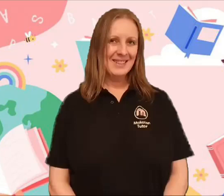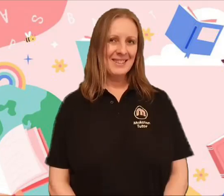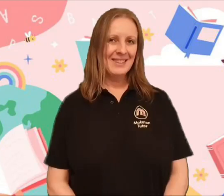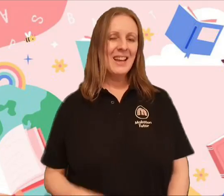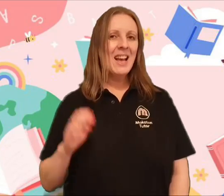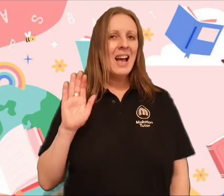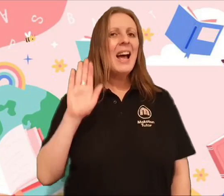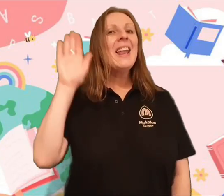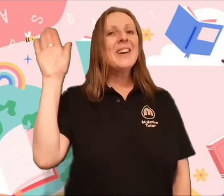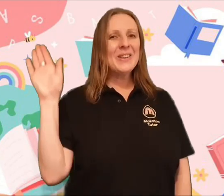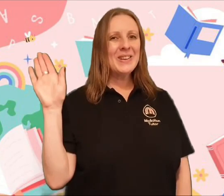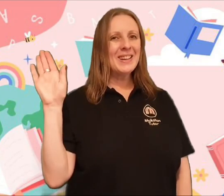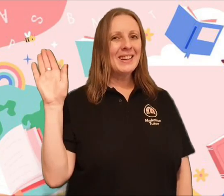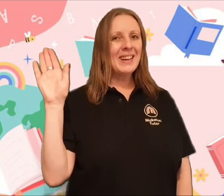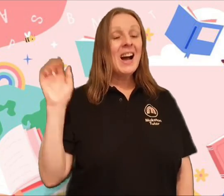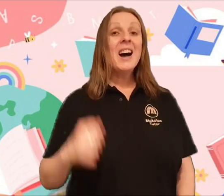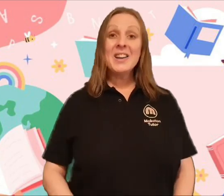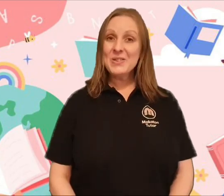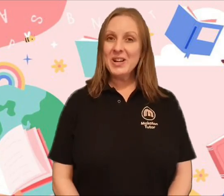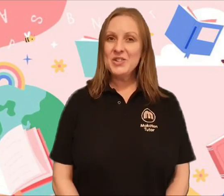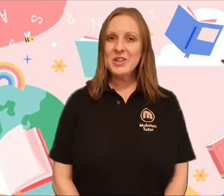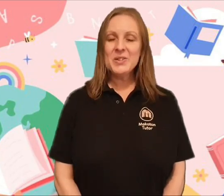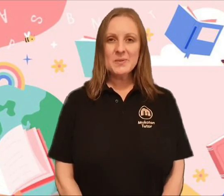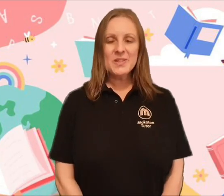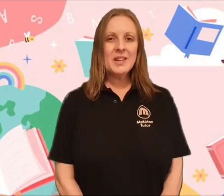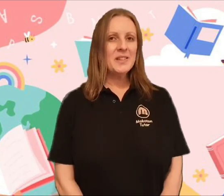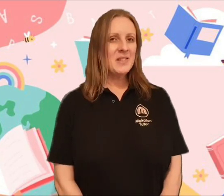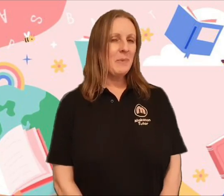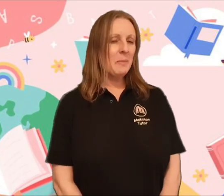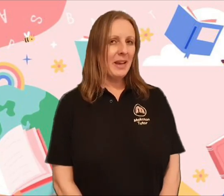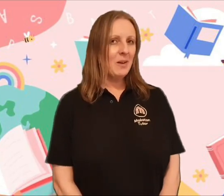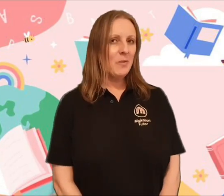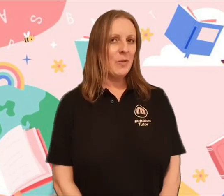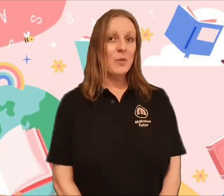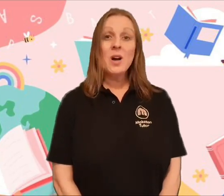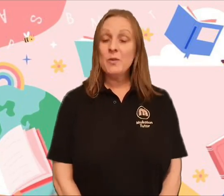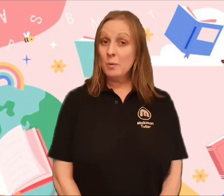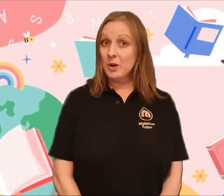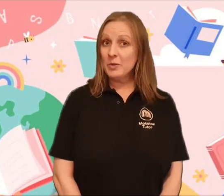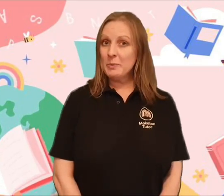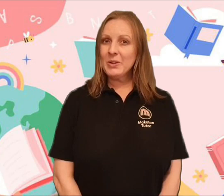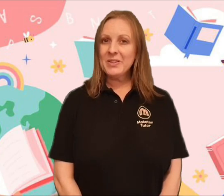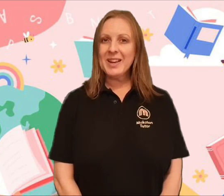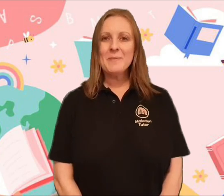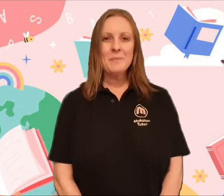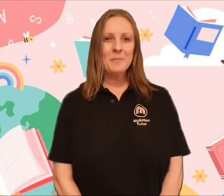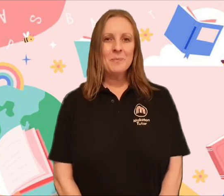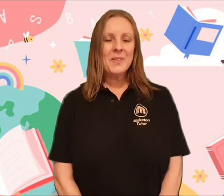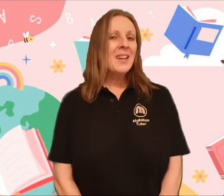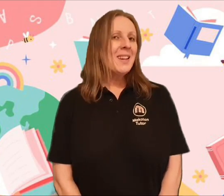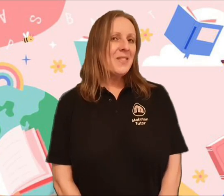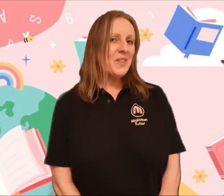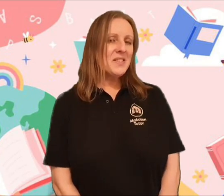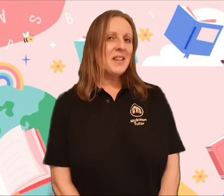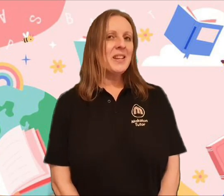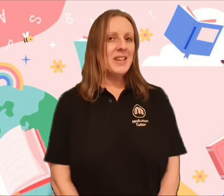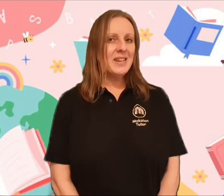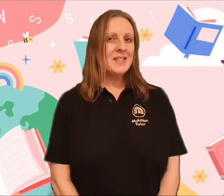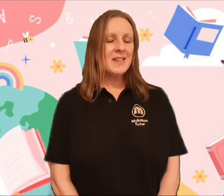Hello! I thought I'd show you some signs that might be helpful for World Book Day. The first sign is